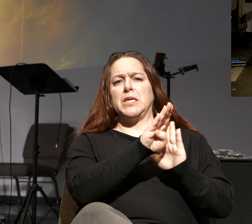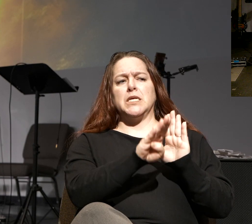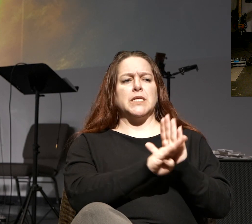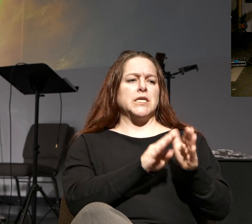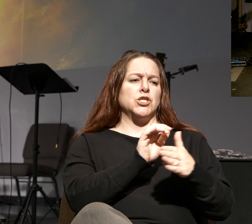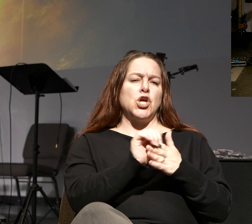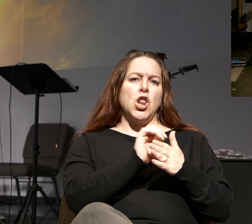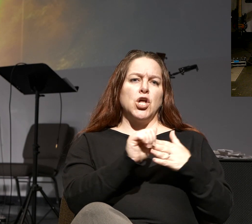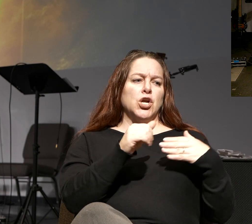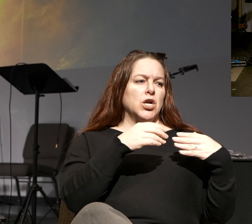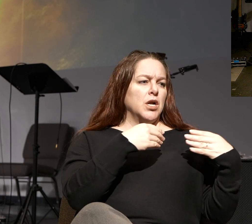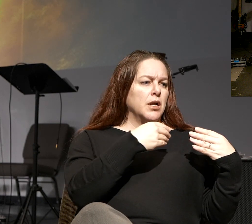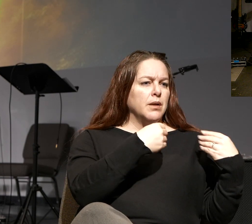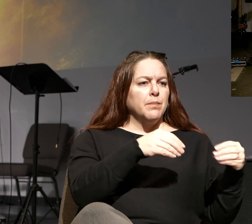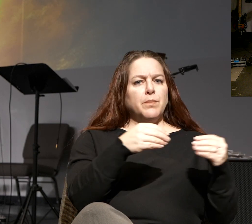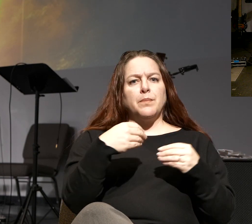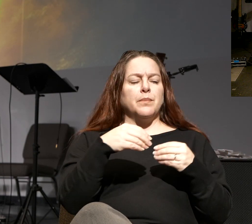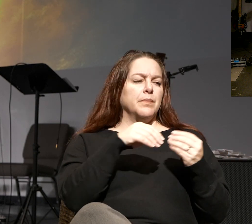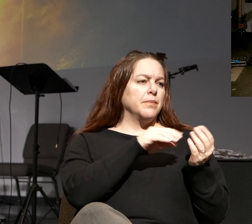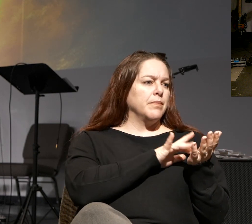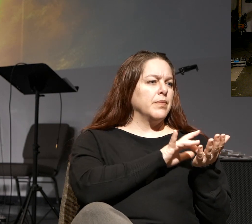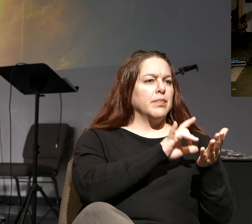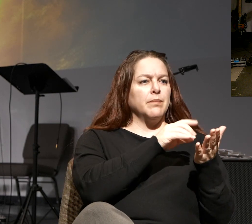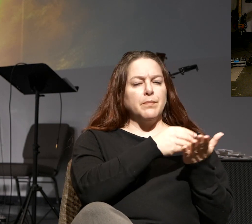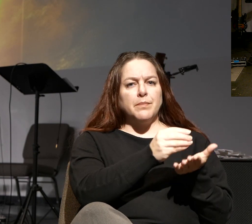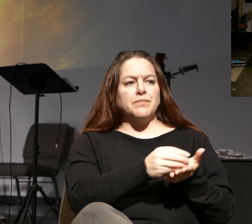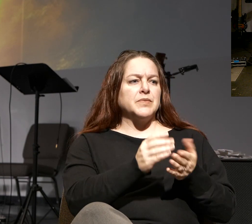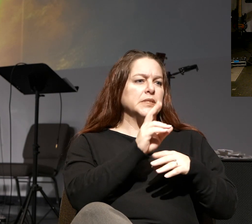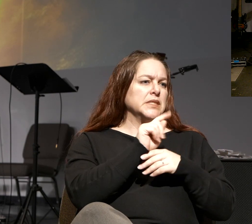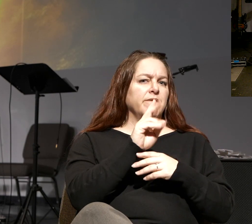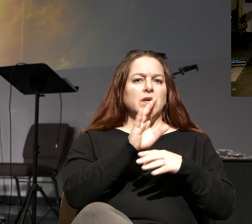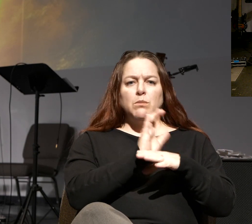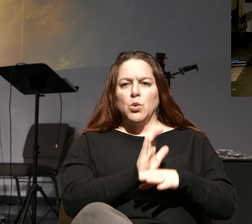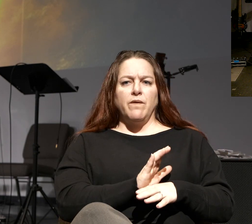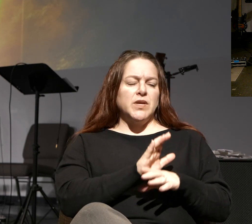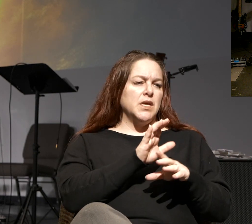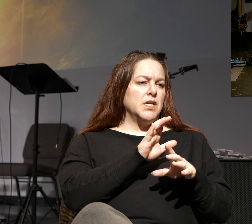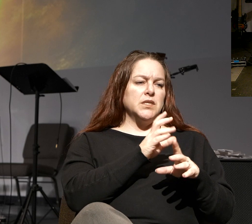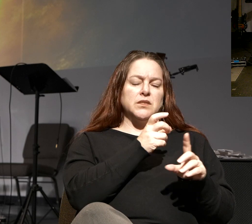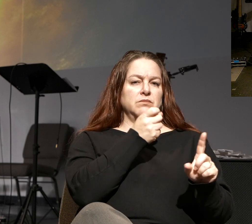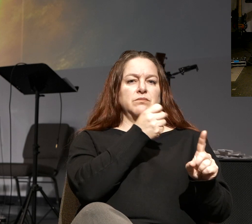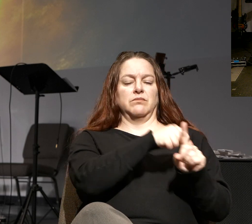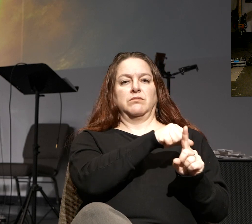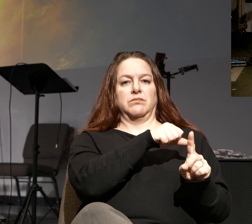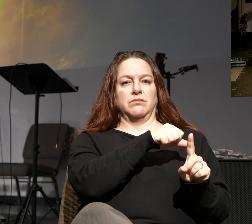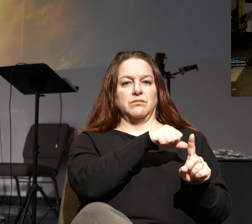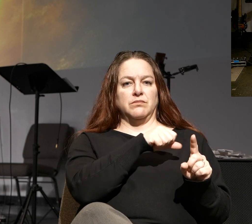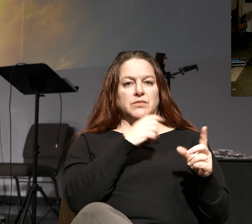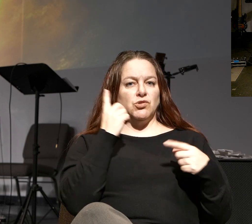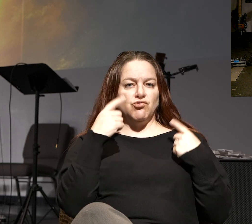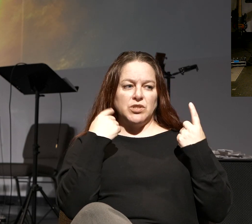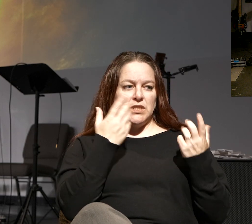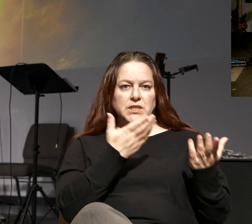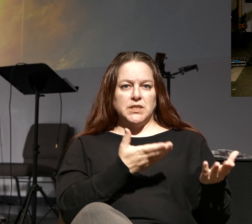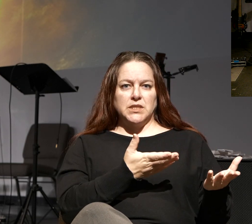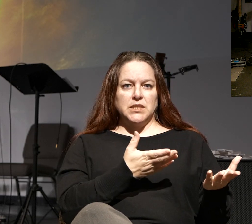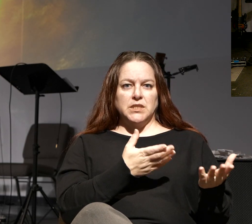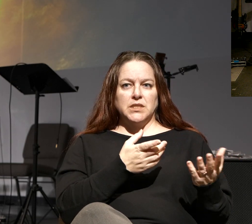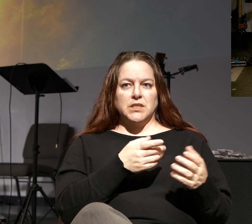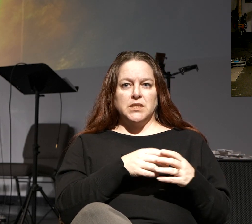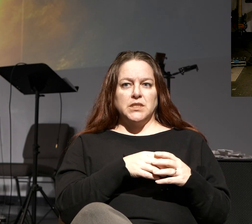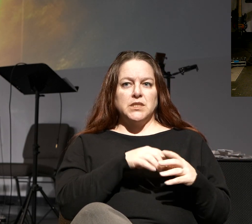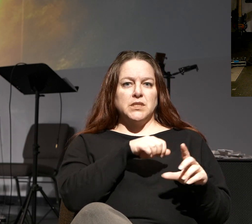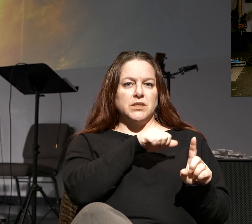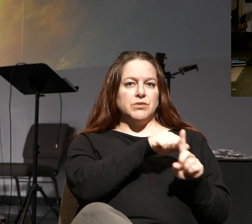consumerism, commercialism, TV, movies, all of that stuff. It is craziness. You're delusional.